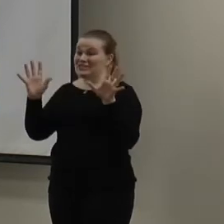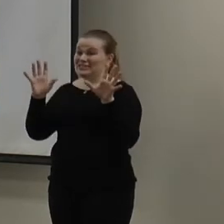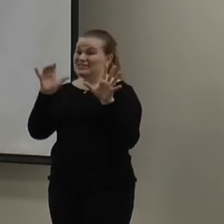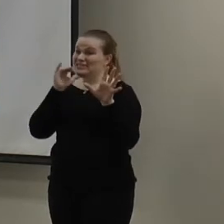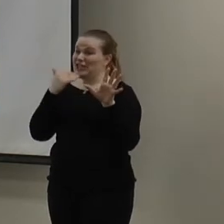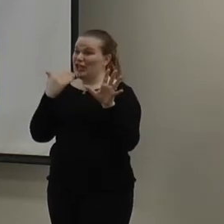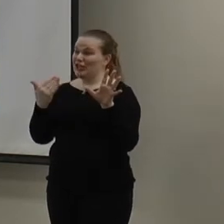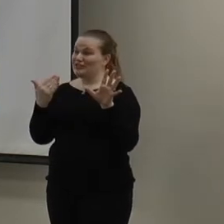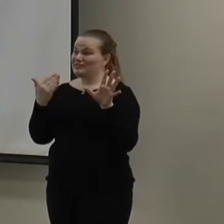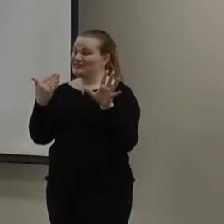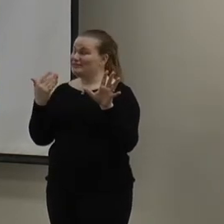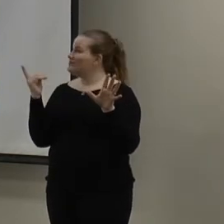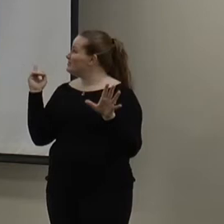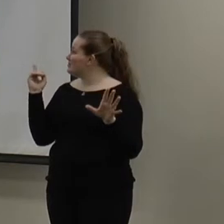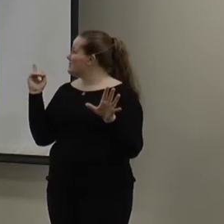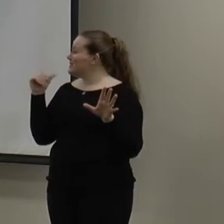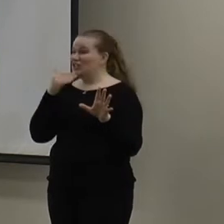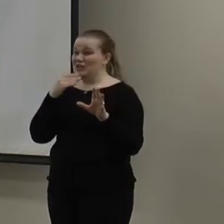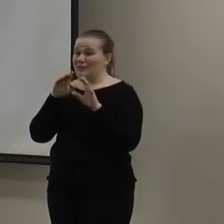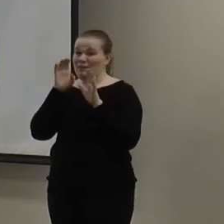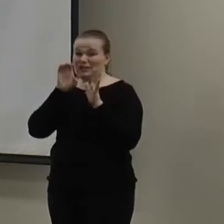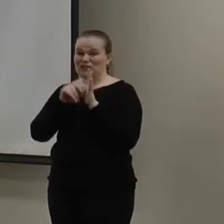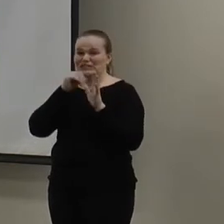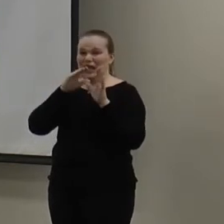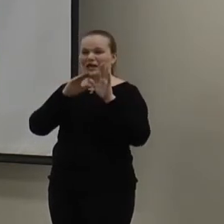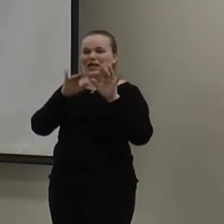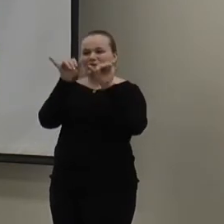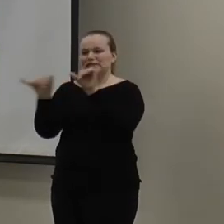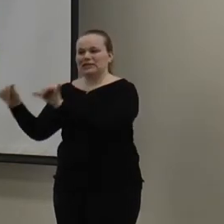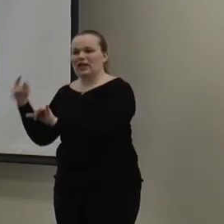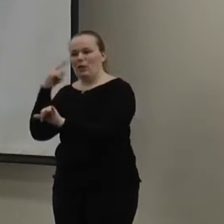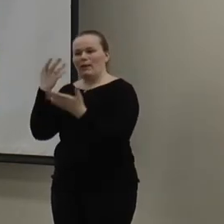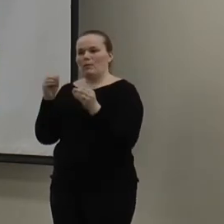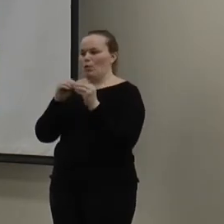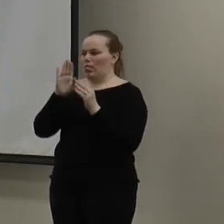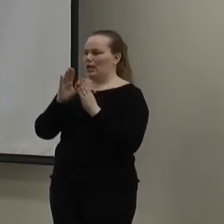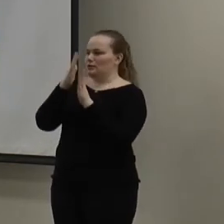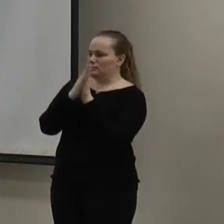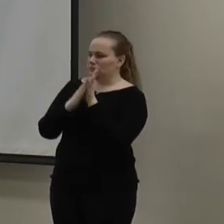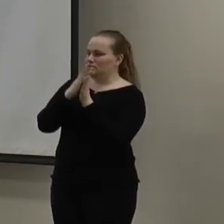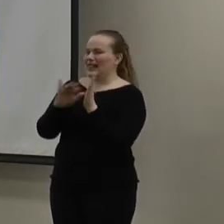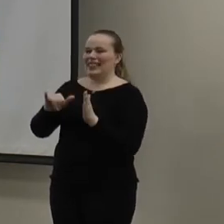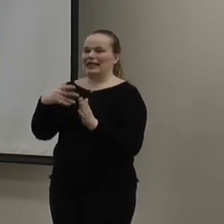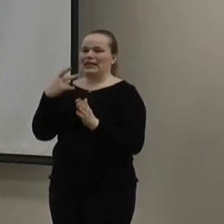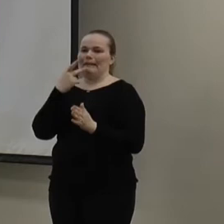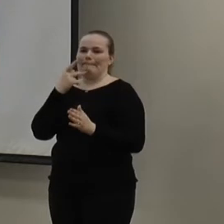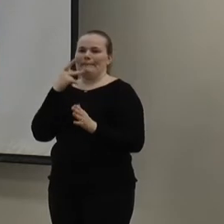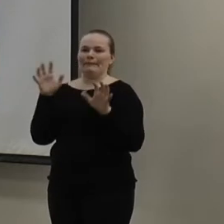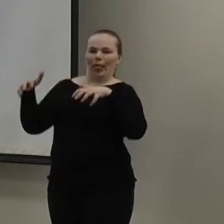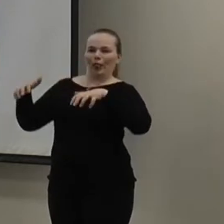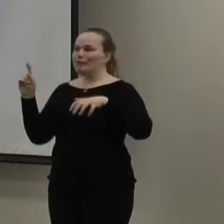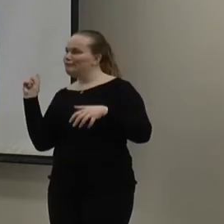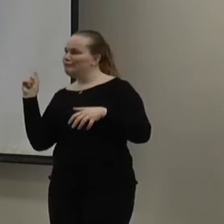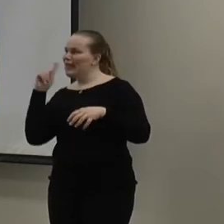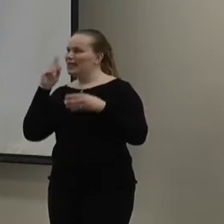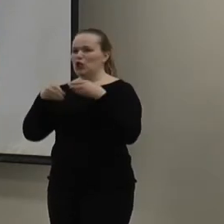good repair. It's not in good shape. And it's not laid out consistently. You want it to be more laid out like this. is your Pink Panther loose